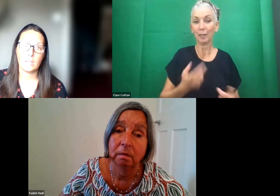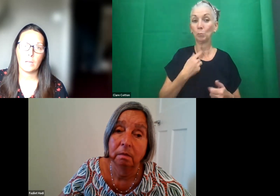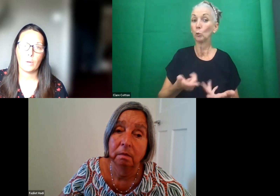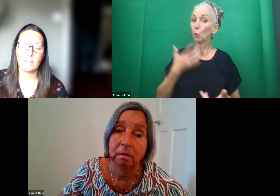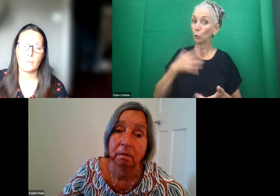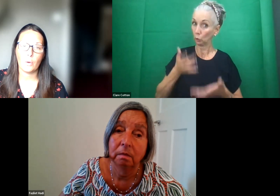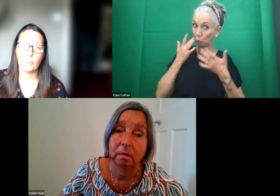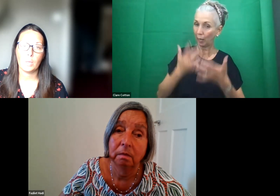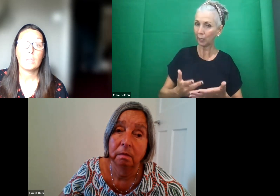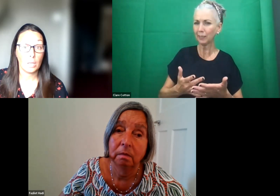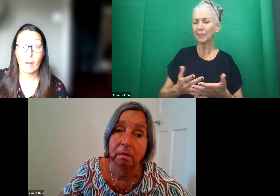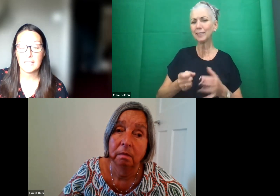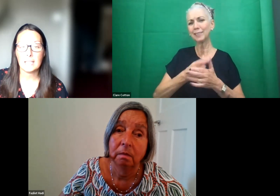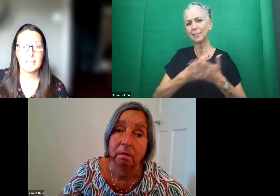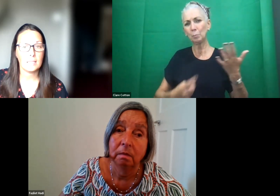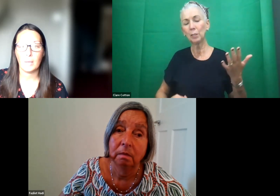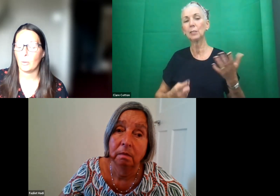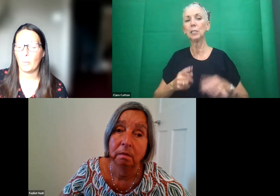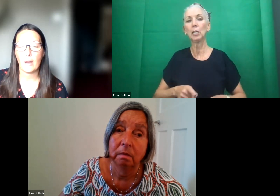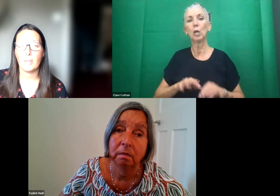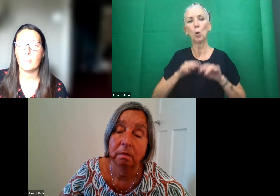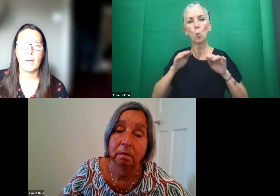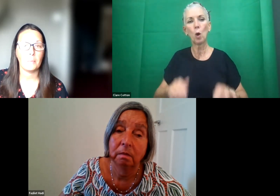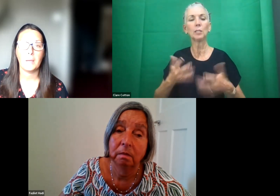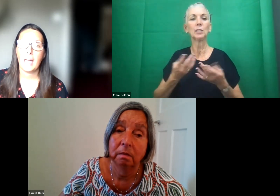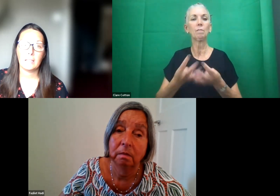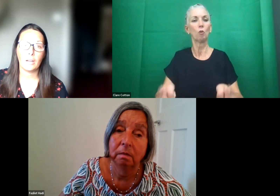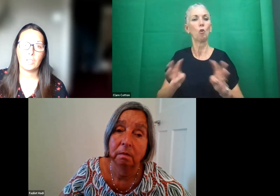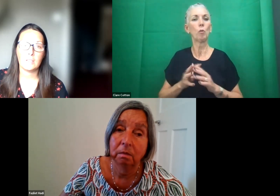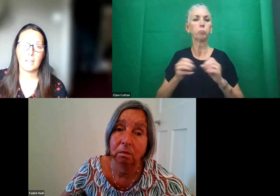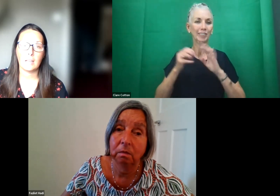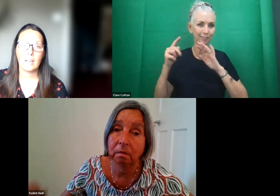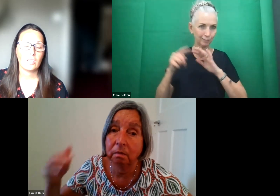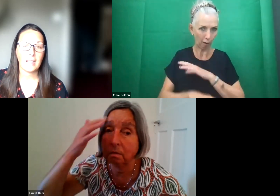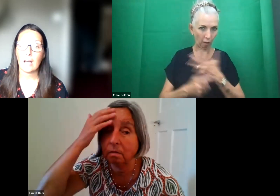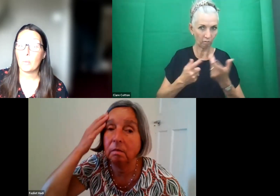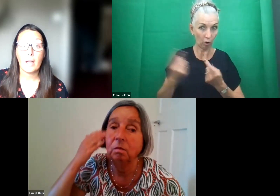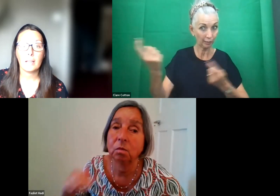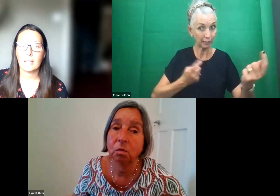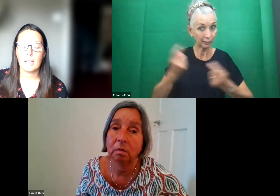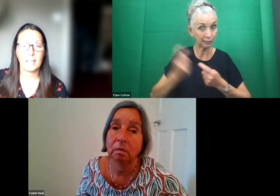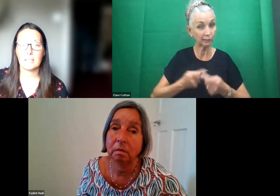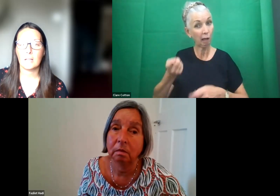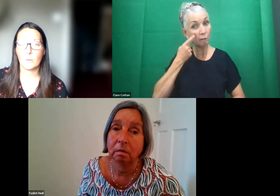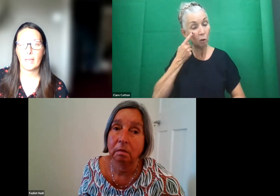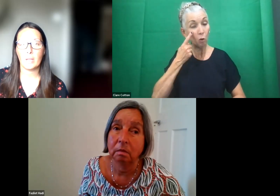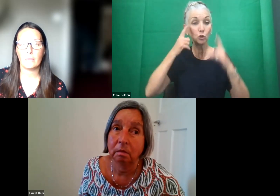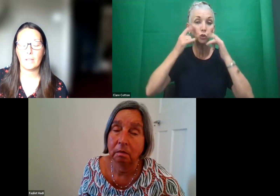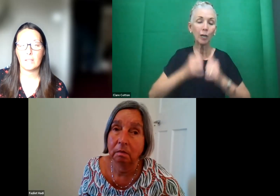Equality Forum to our attendees to make you aware of them. I encourage you to check out their work and get in touch with them if there's